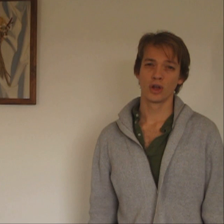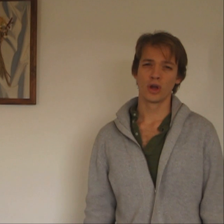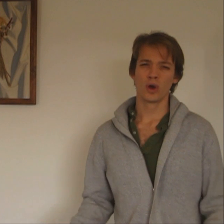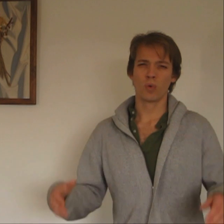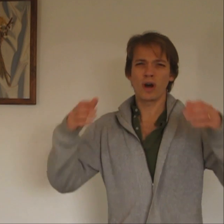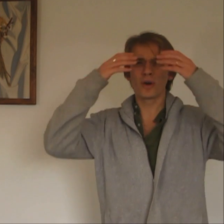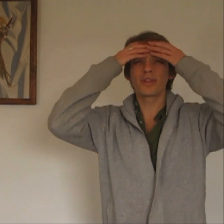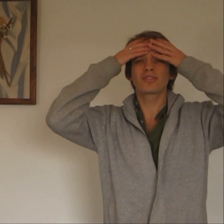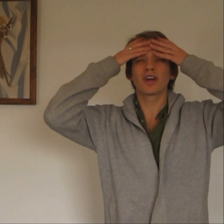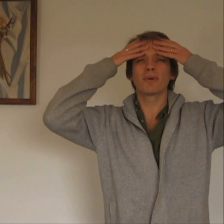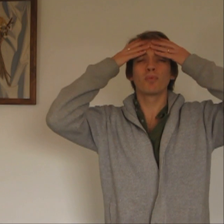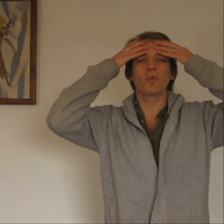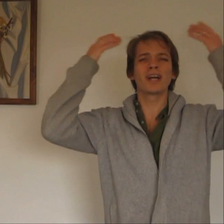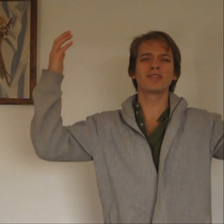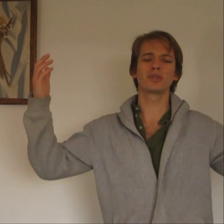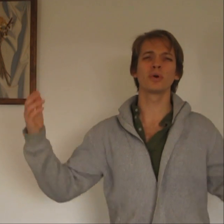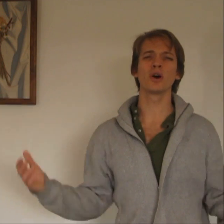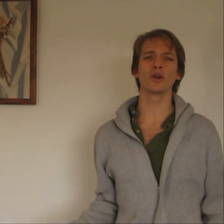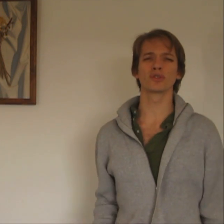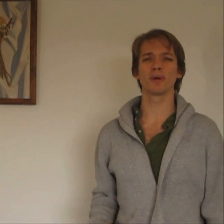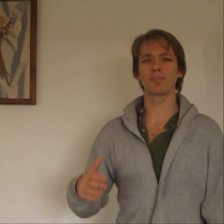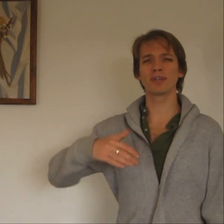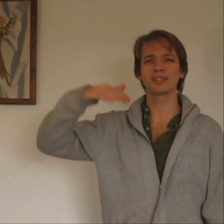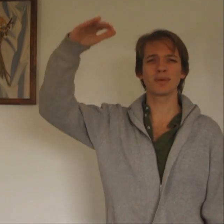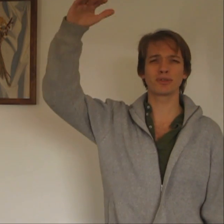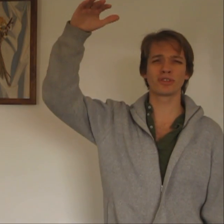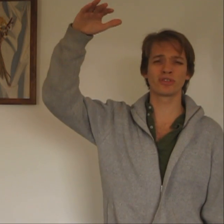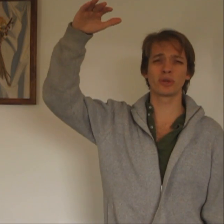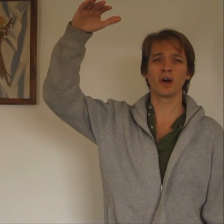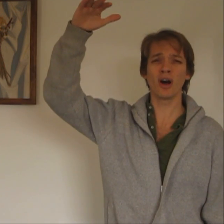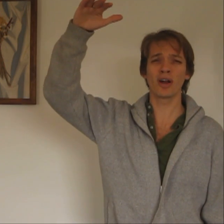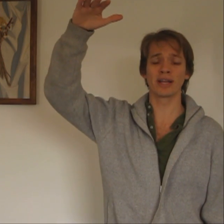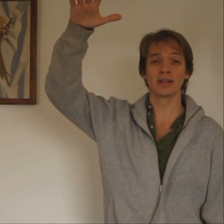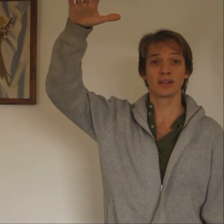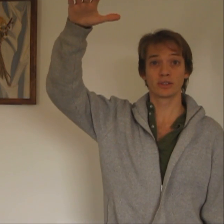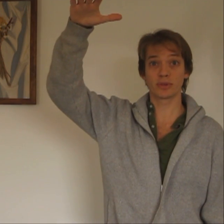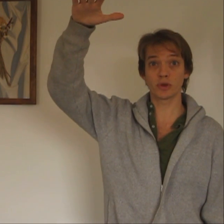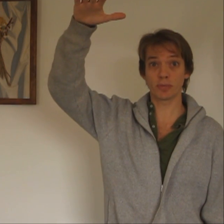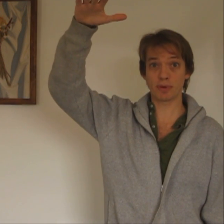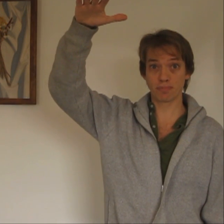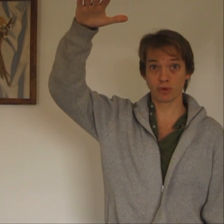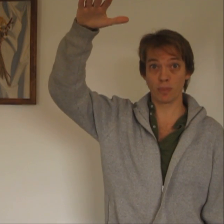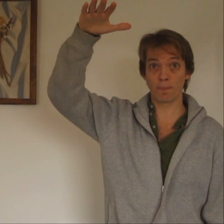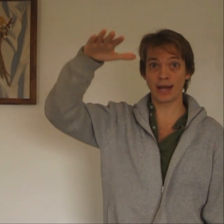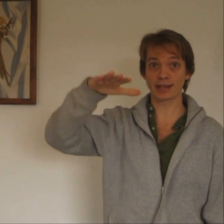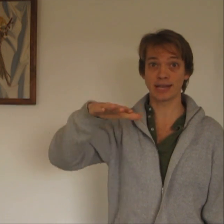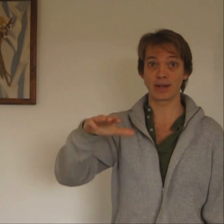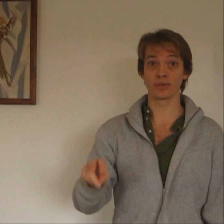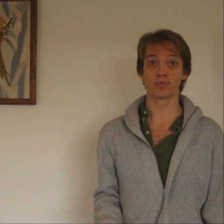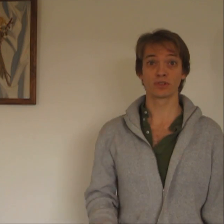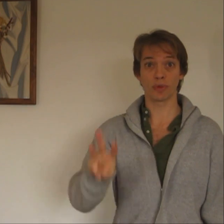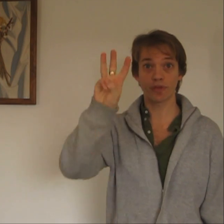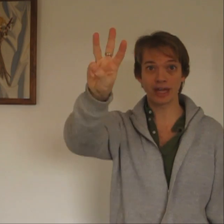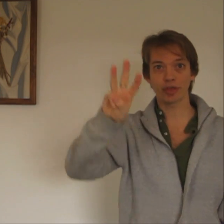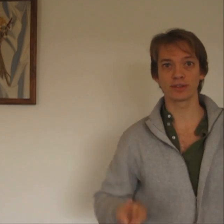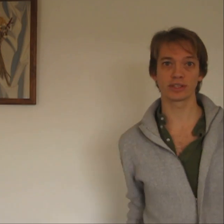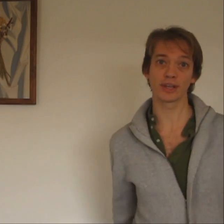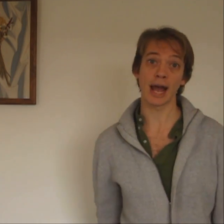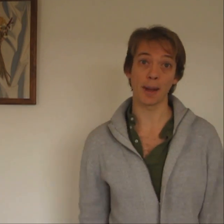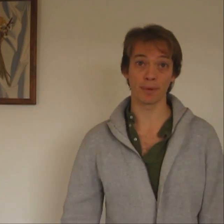Whoa, this time I'm way too hot. My body temperature is too high, so it's got to be brought back down. So three things are going to happen.